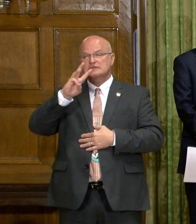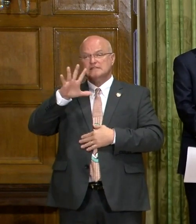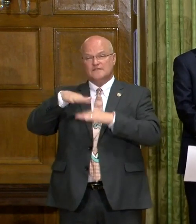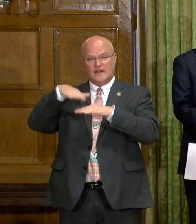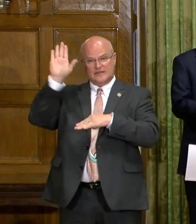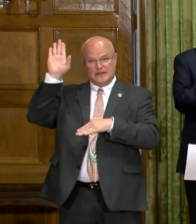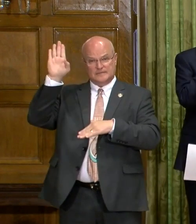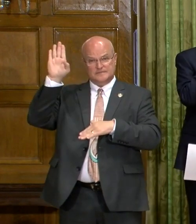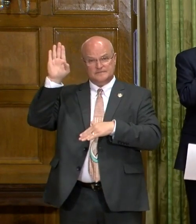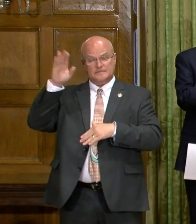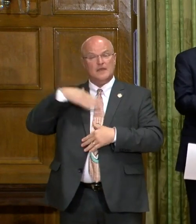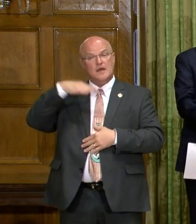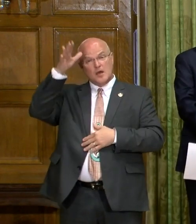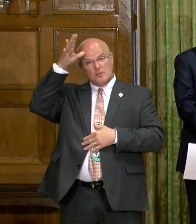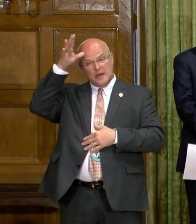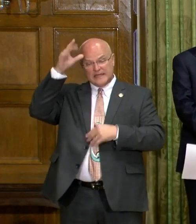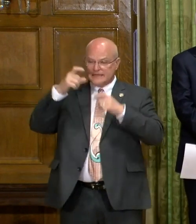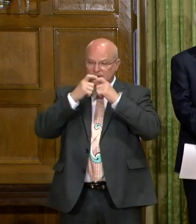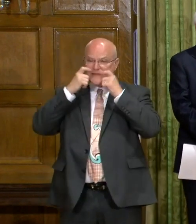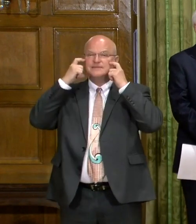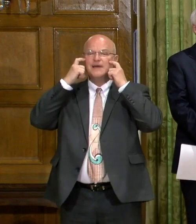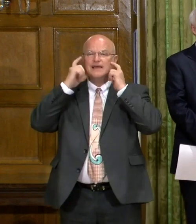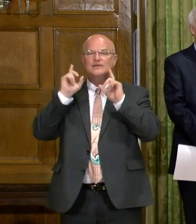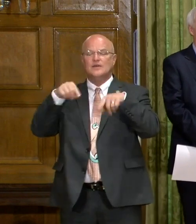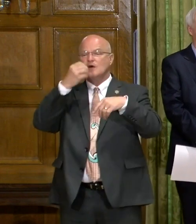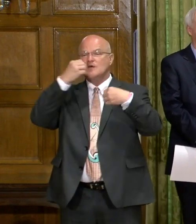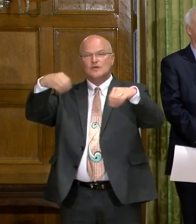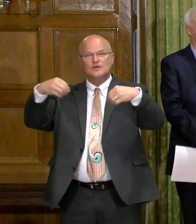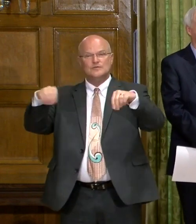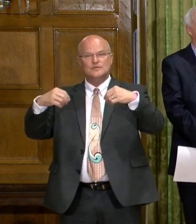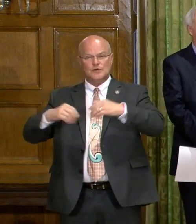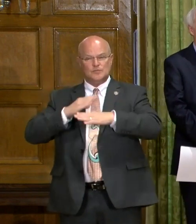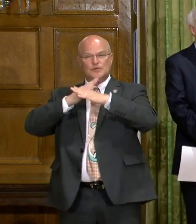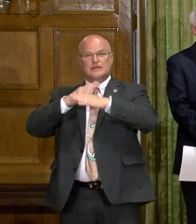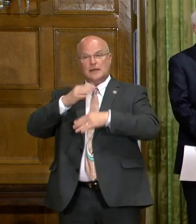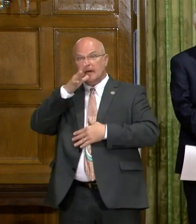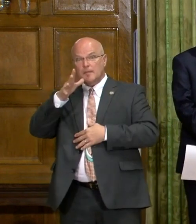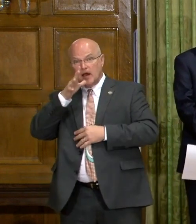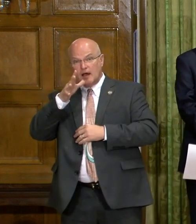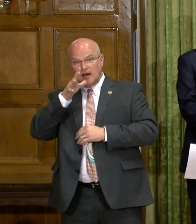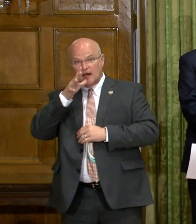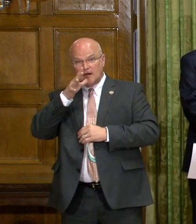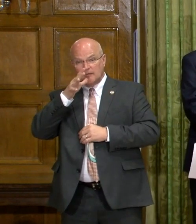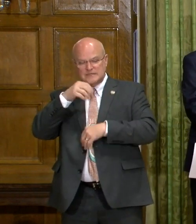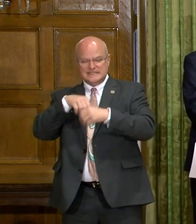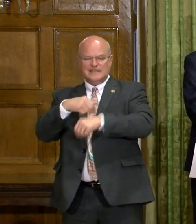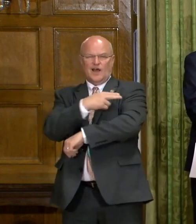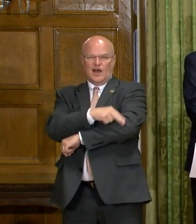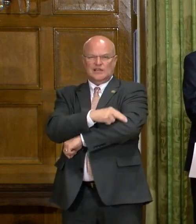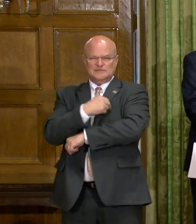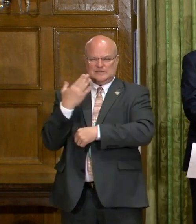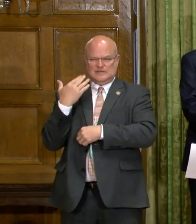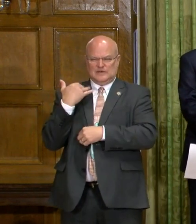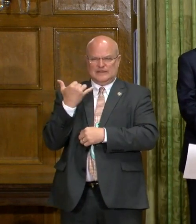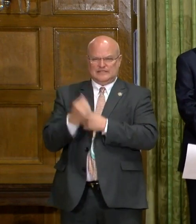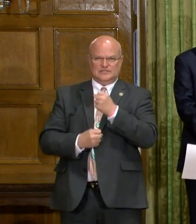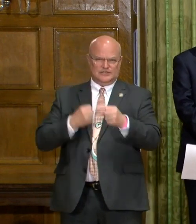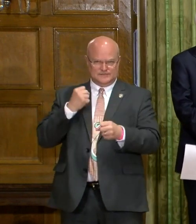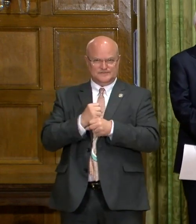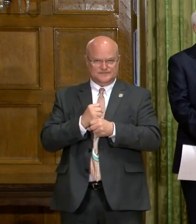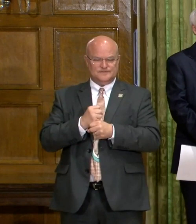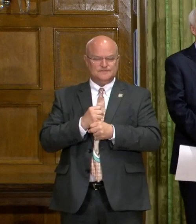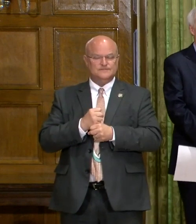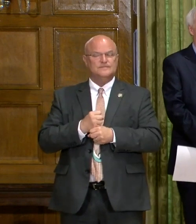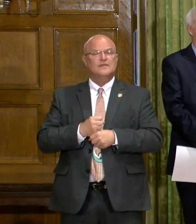65. My dad wears his mask when he goes to the grocery store to protect my mom, who was hospitalized earlier this year.